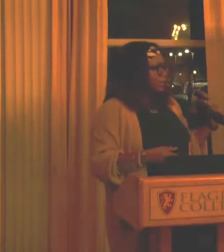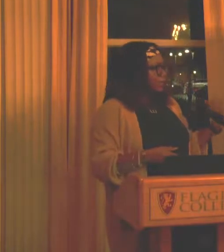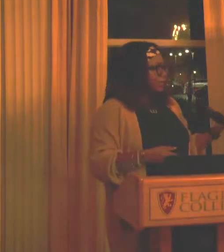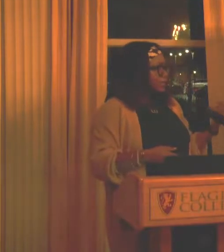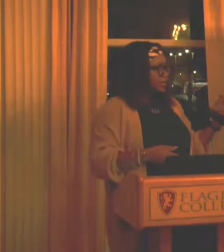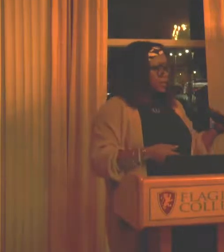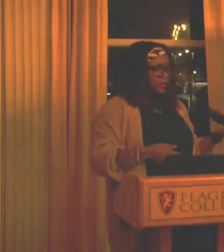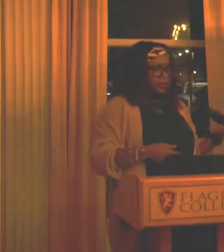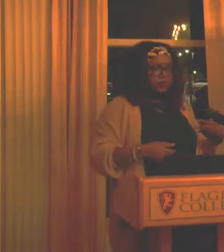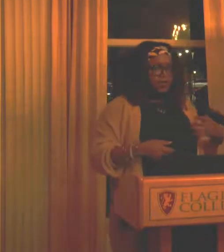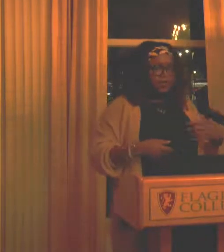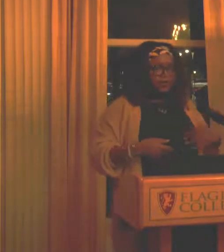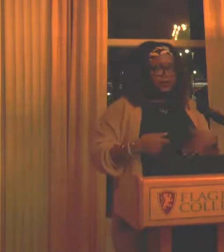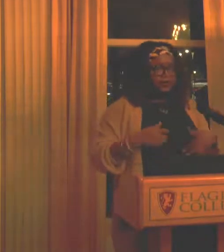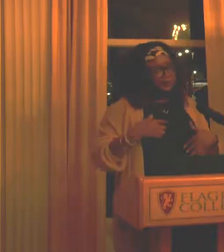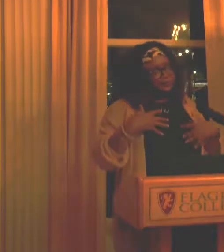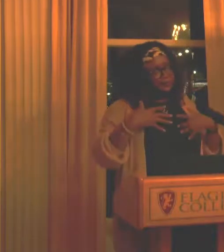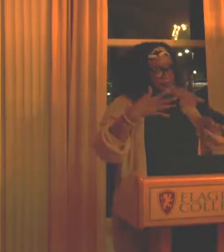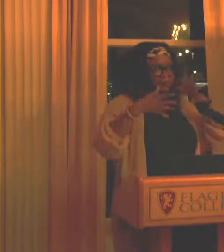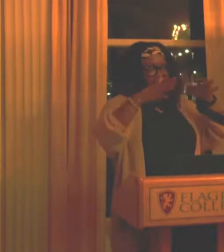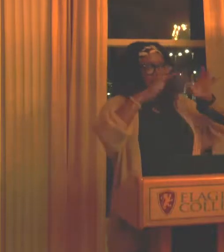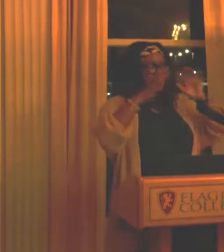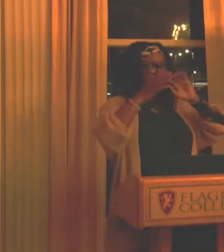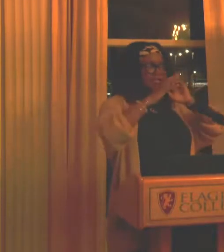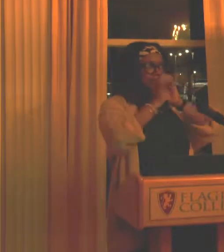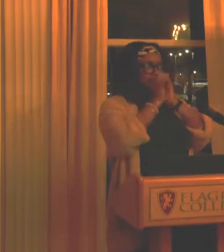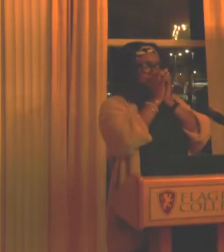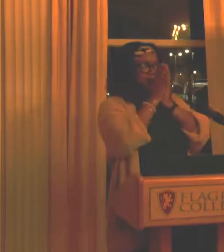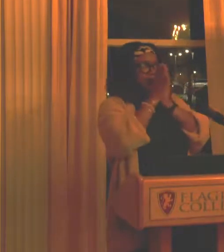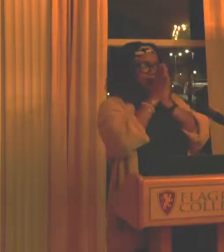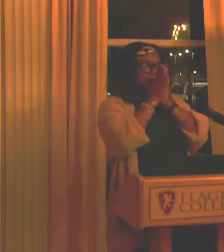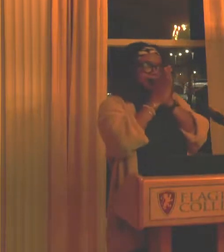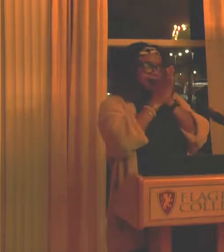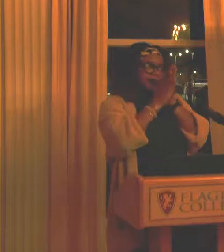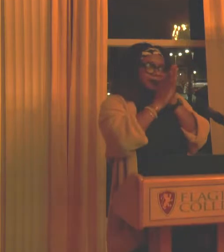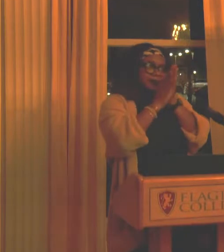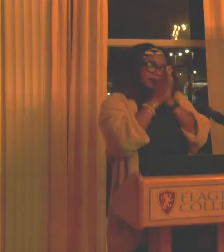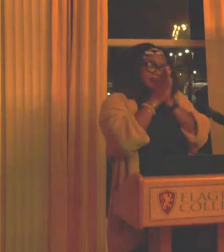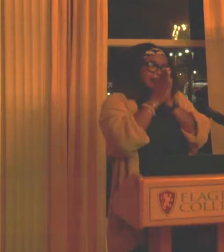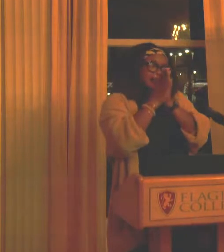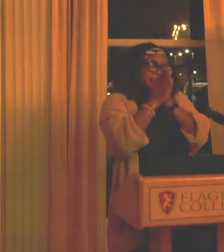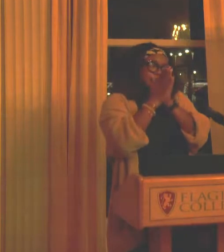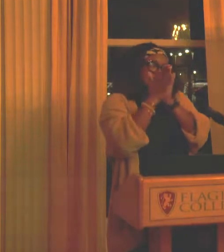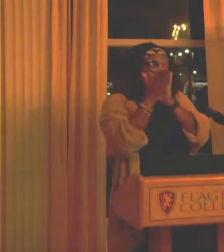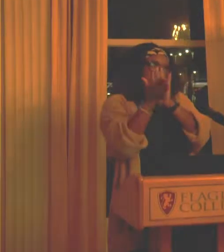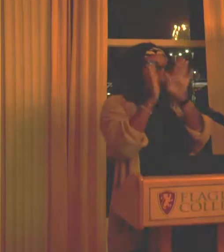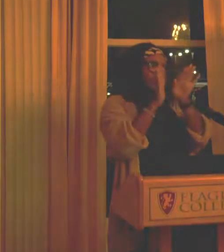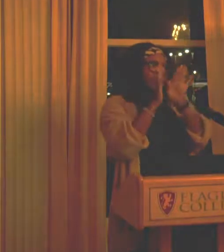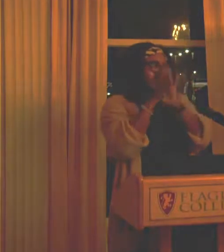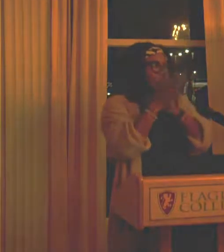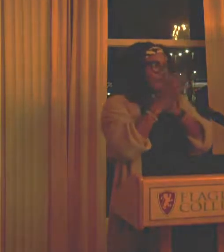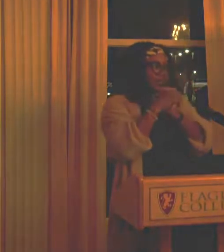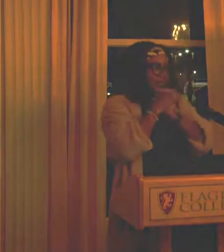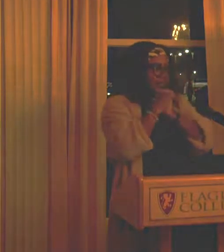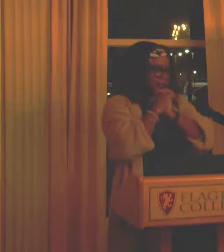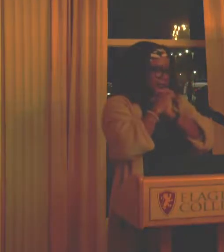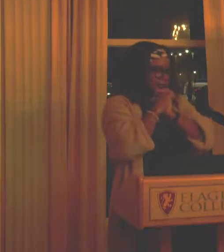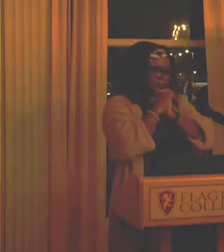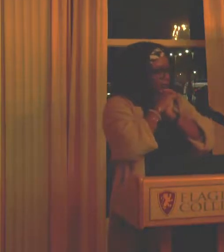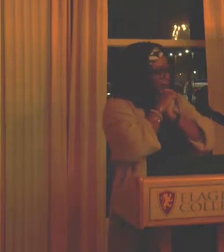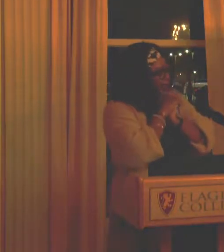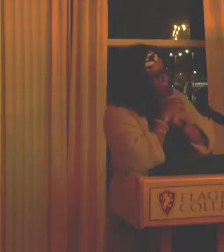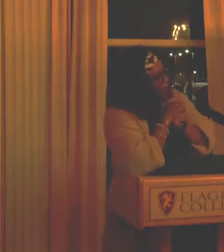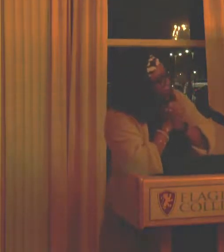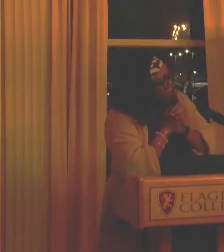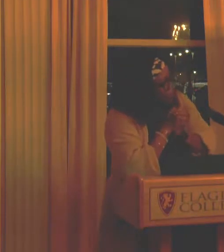the deity Oya, who kind of manages, um, like the space between like the living and the dead.